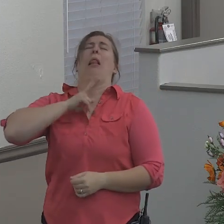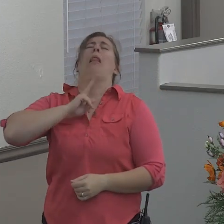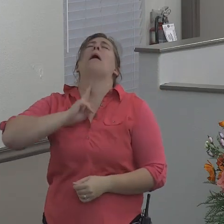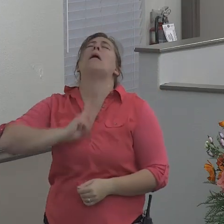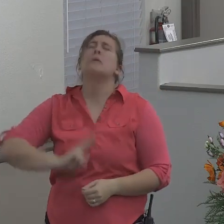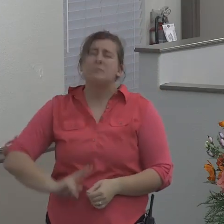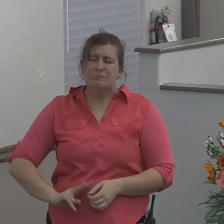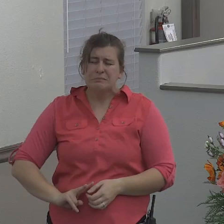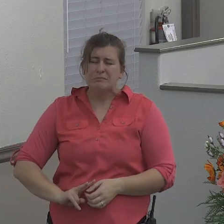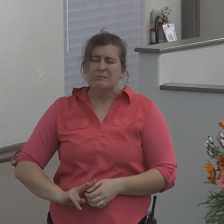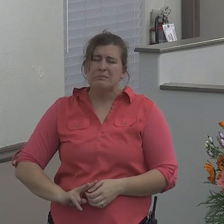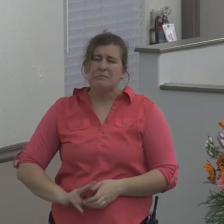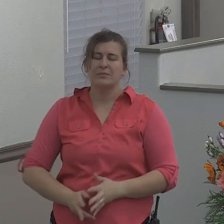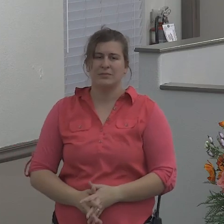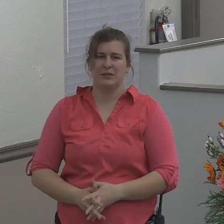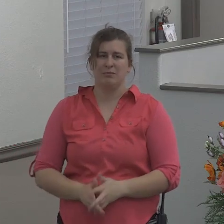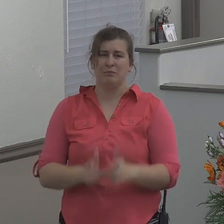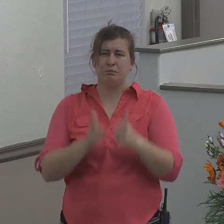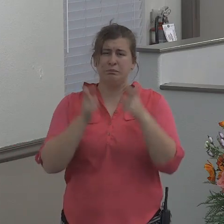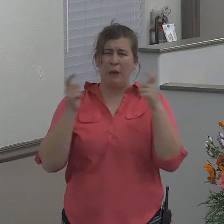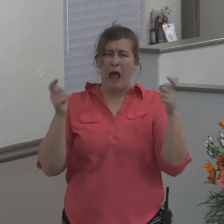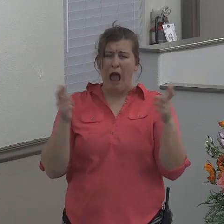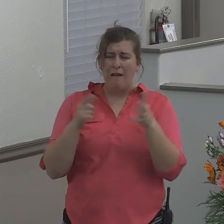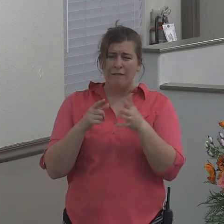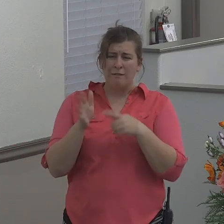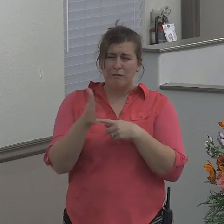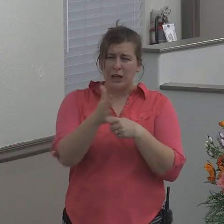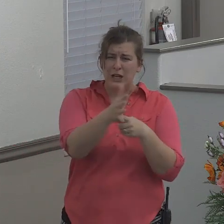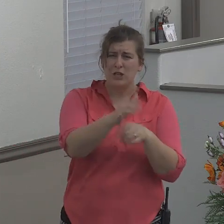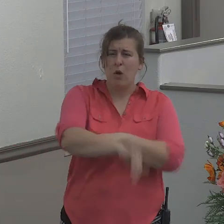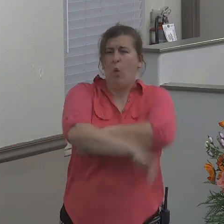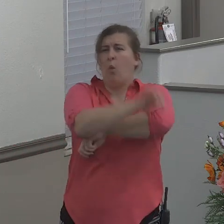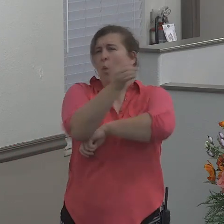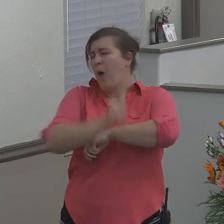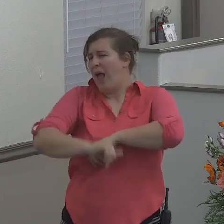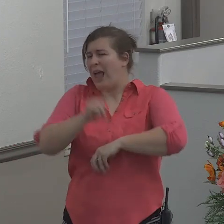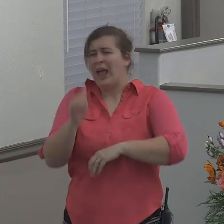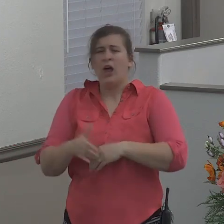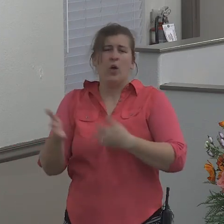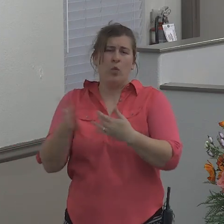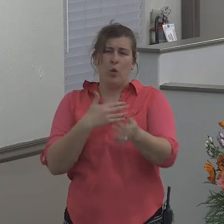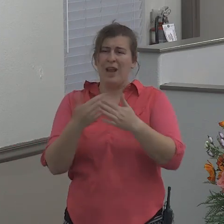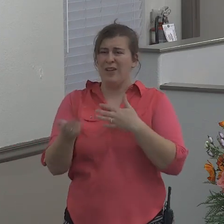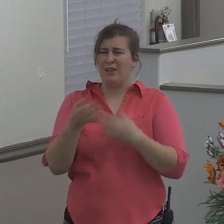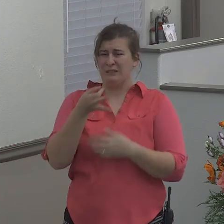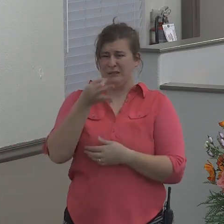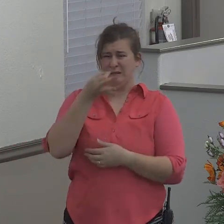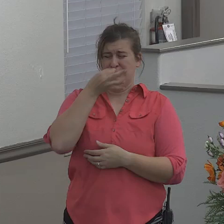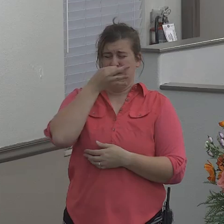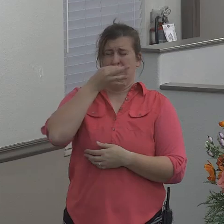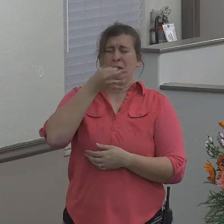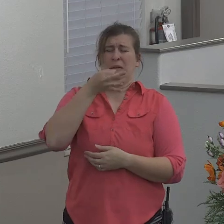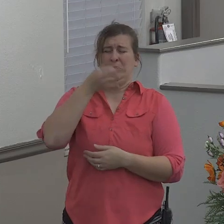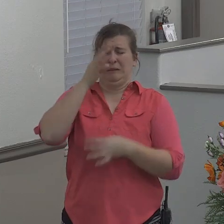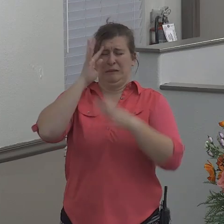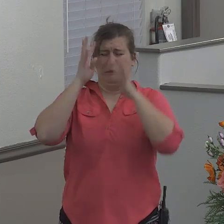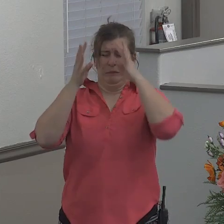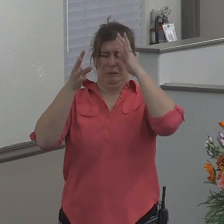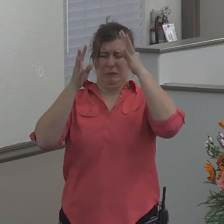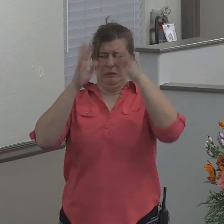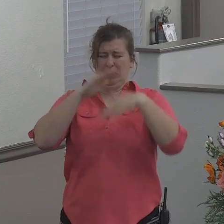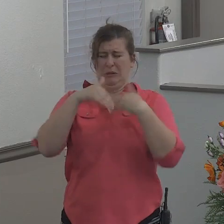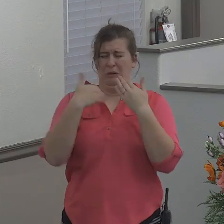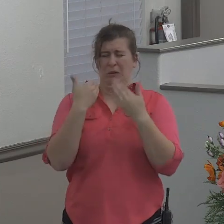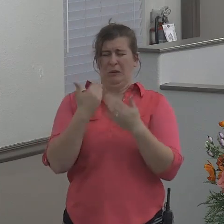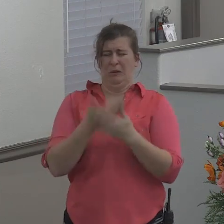a fish. A big fish, a well, whatever it is. Imagine the smell, the dead fish that are inside